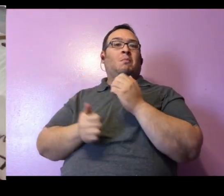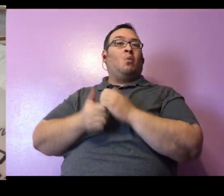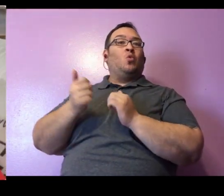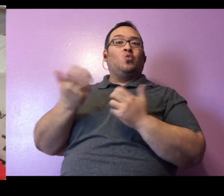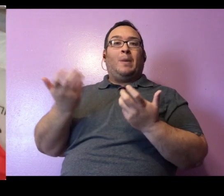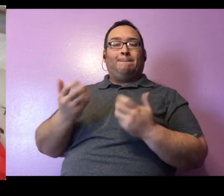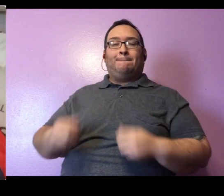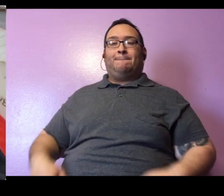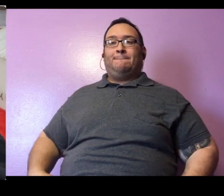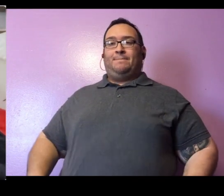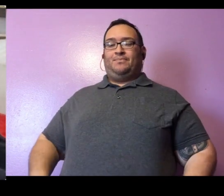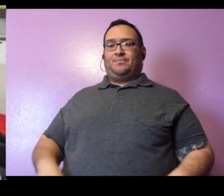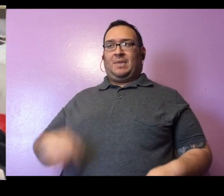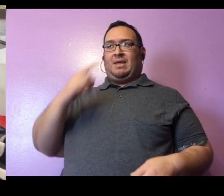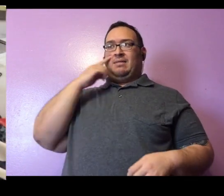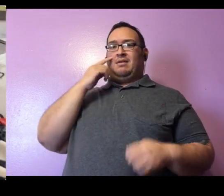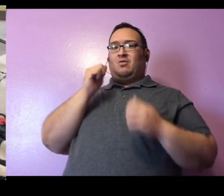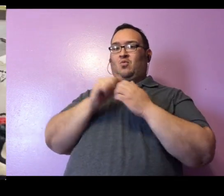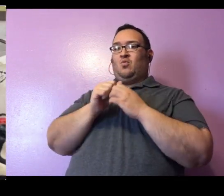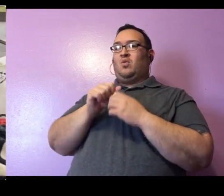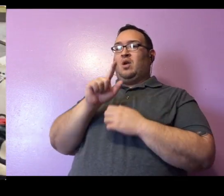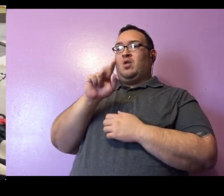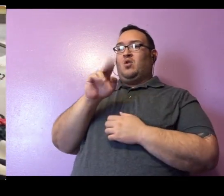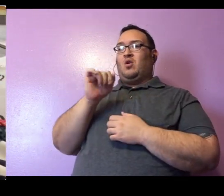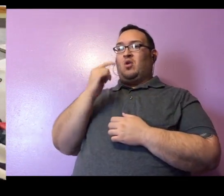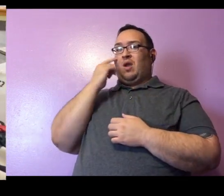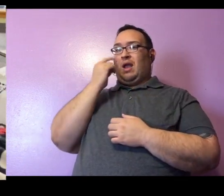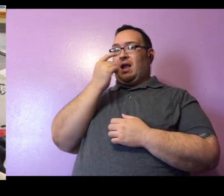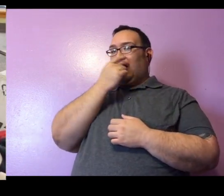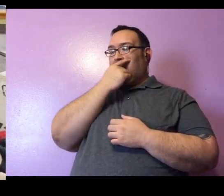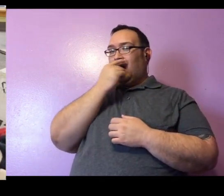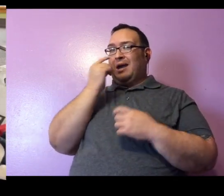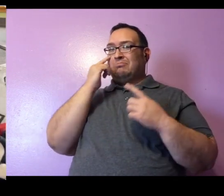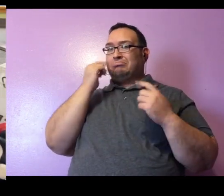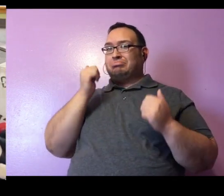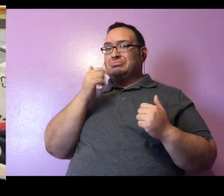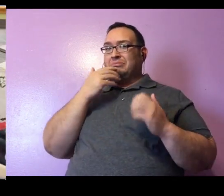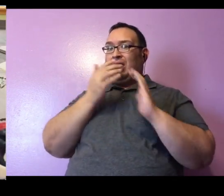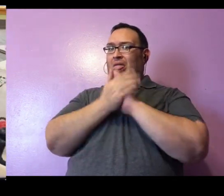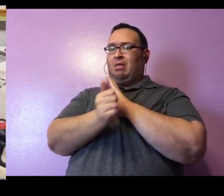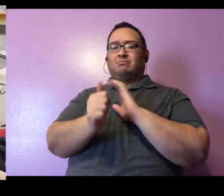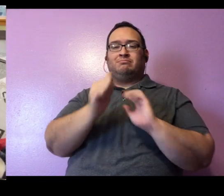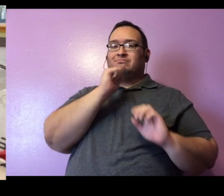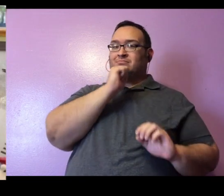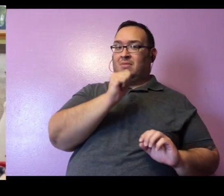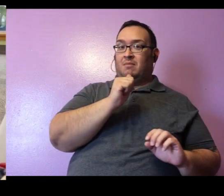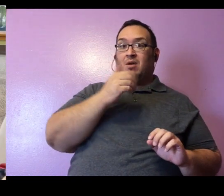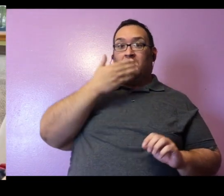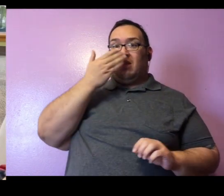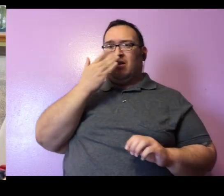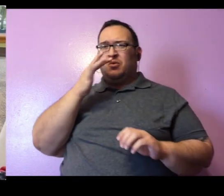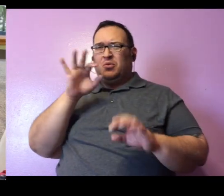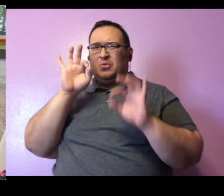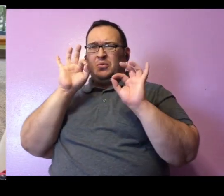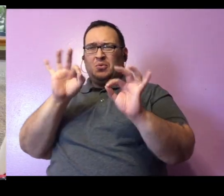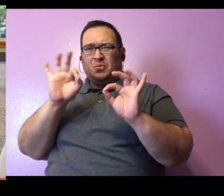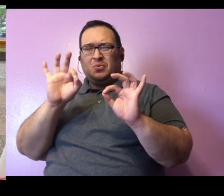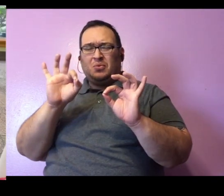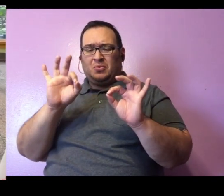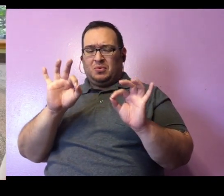most. So I think of Lucille her eyesight is not very good but her sense of smell is excellent. Oh no thank you to hard-boiled